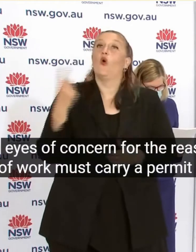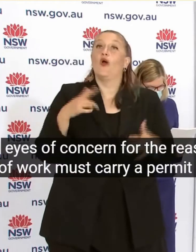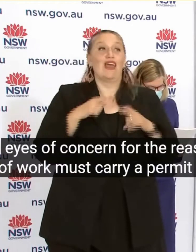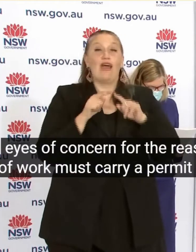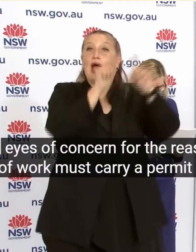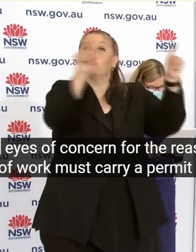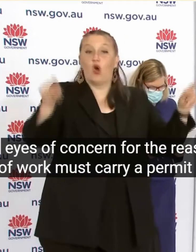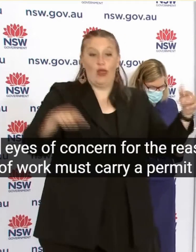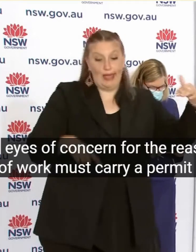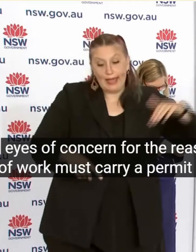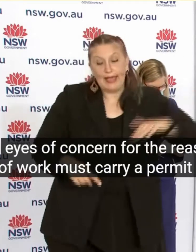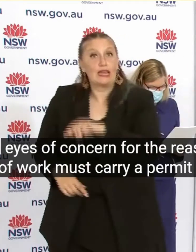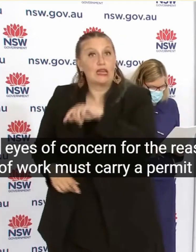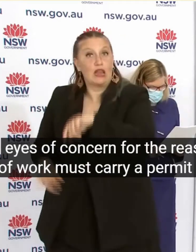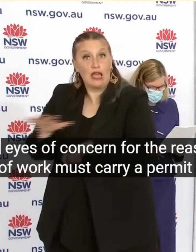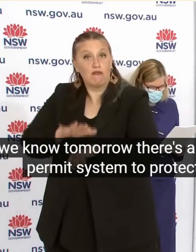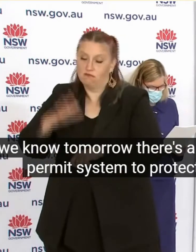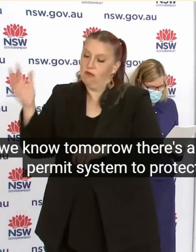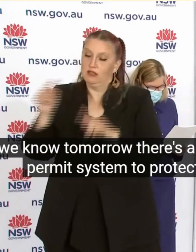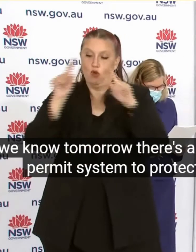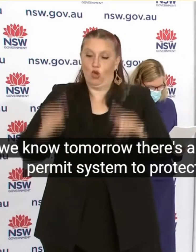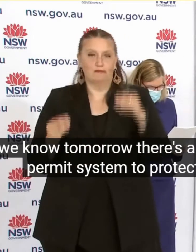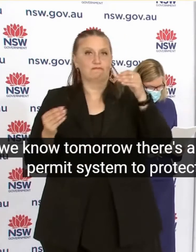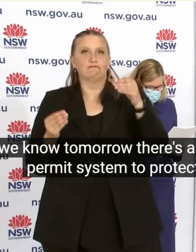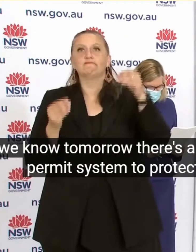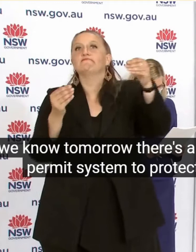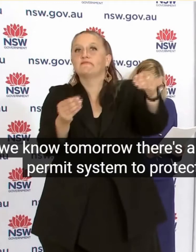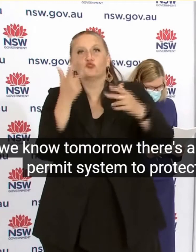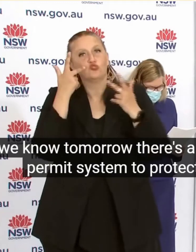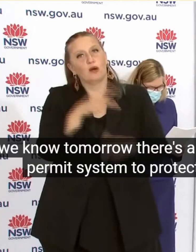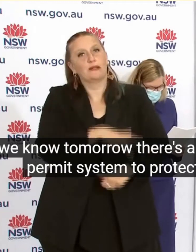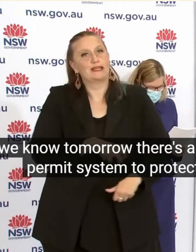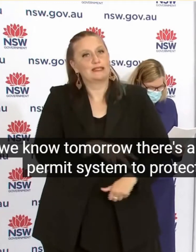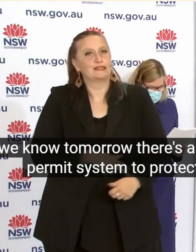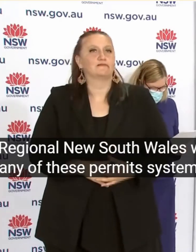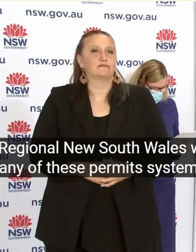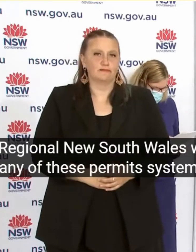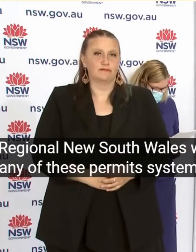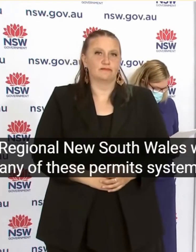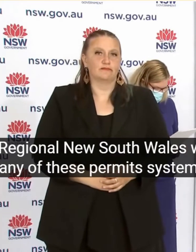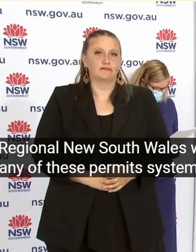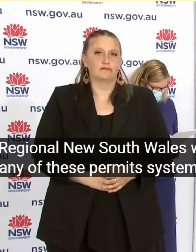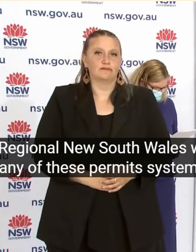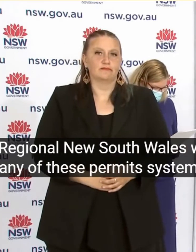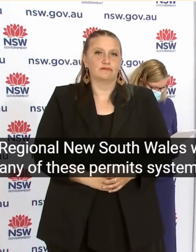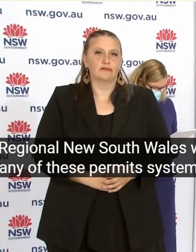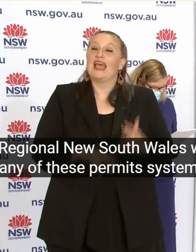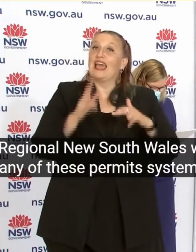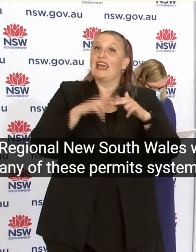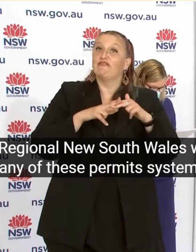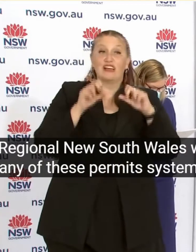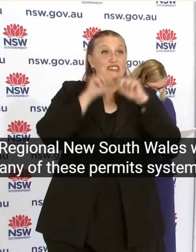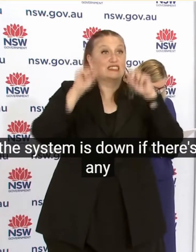permit system To protect regional New South Wales With any of these Permit systems If the system is down